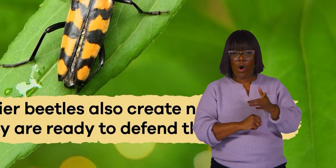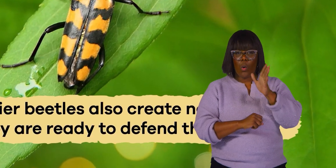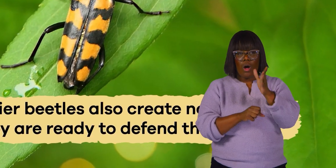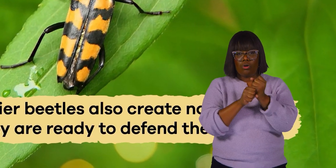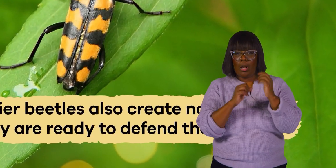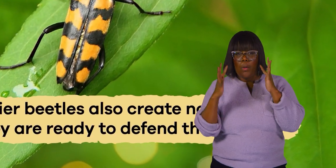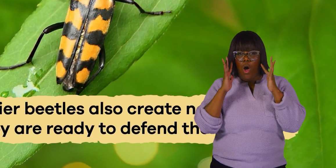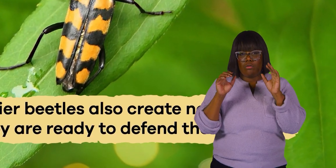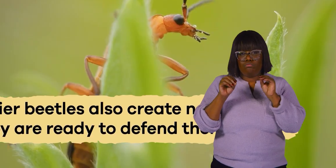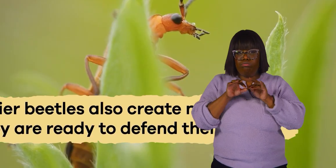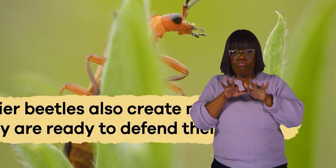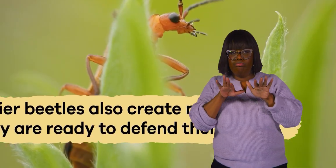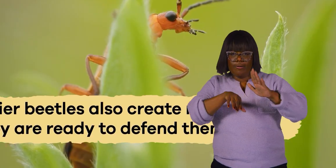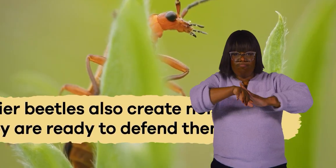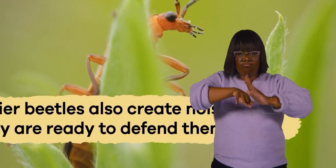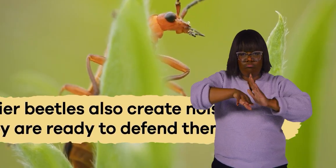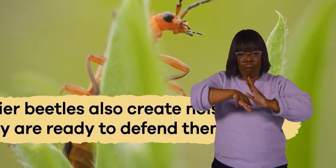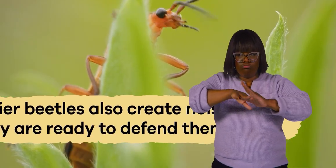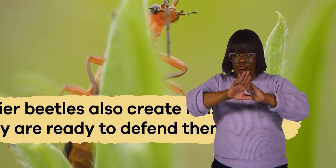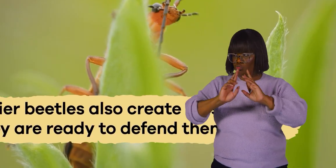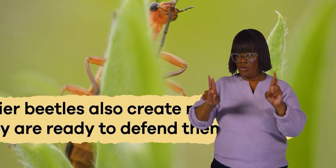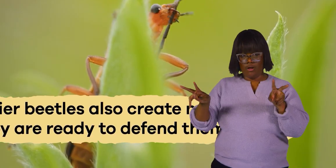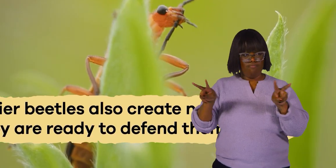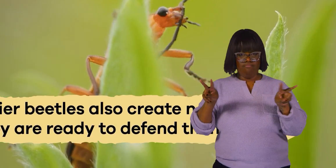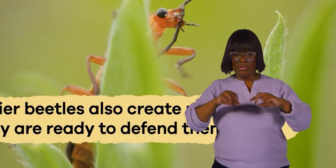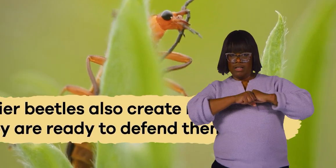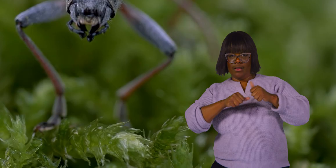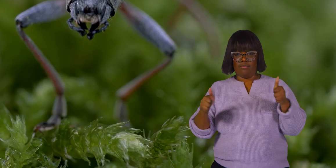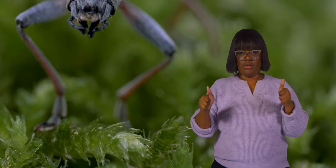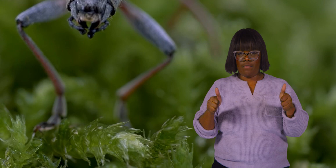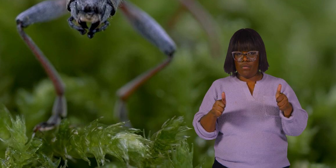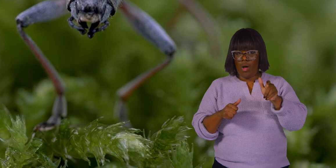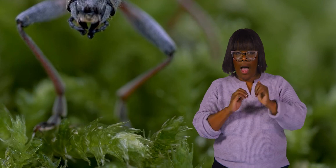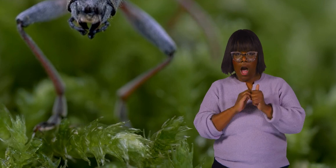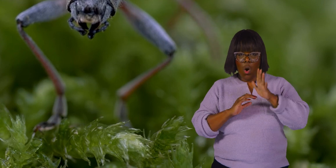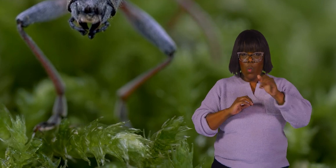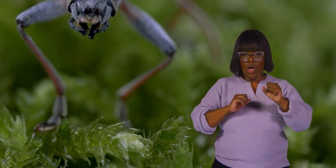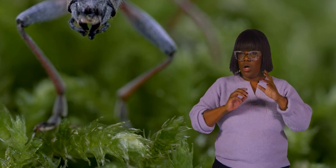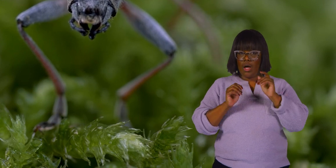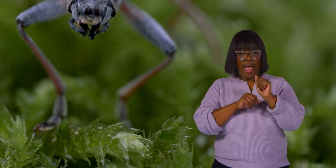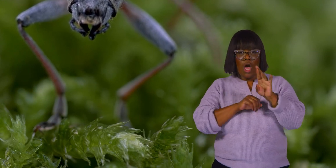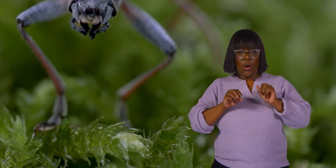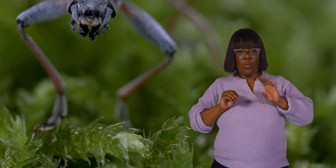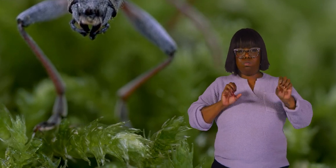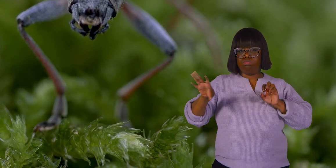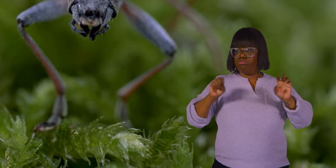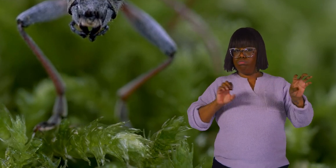also create noises that signal they are ready to defend themselves. They do this by pushing air out of their spiracles,